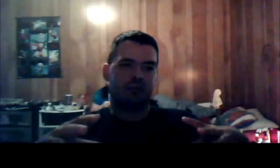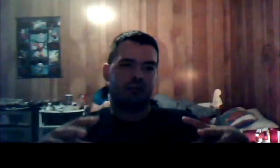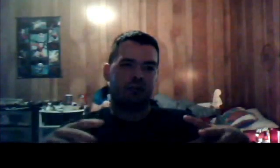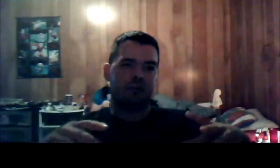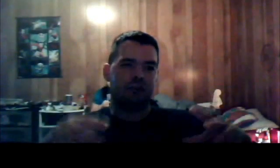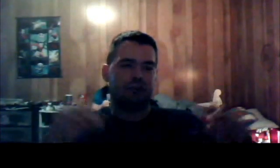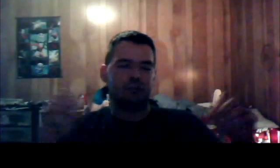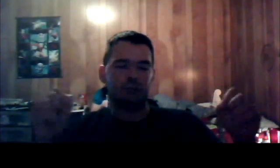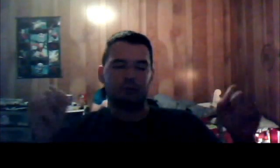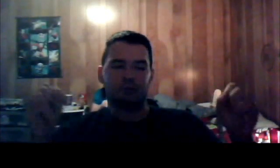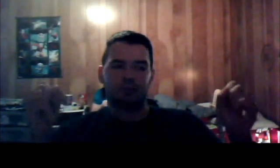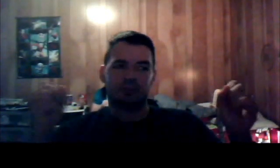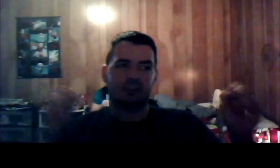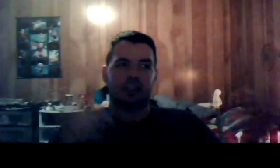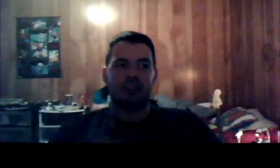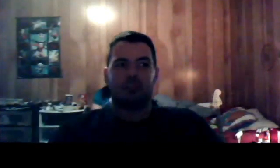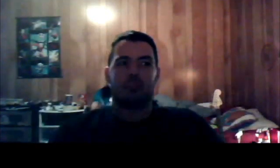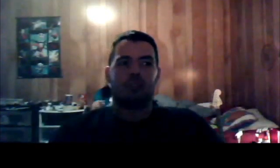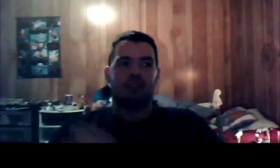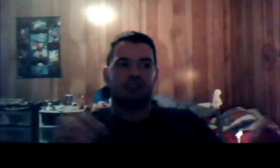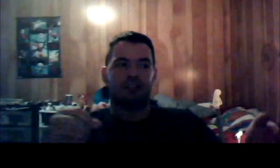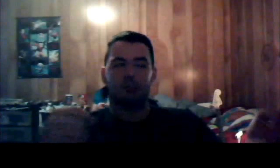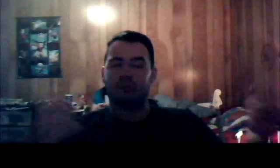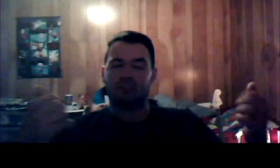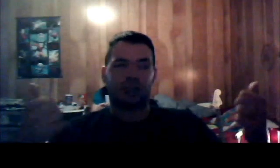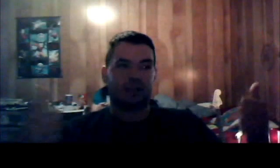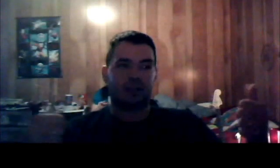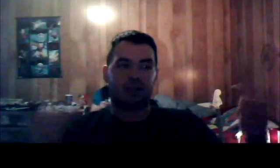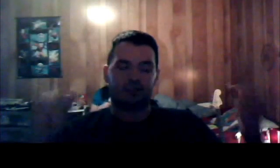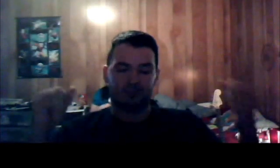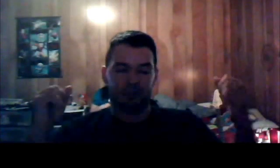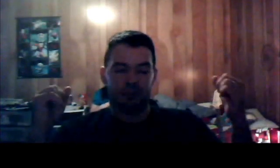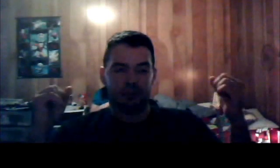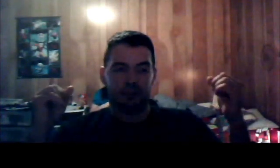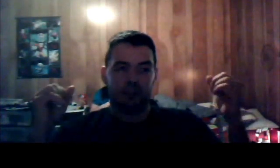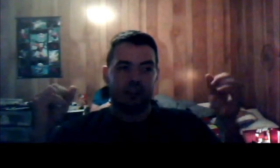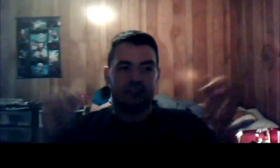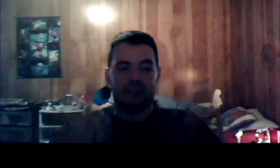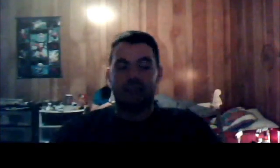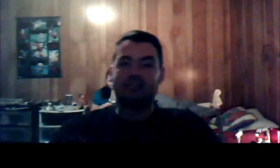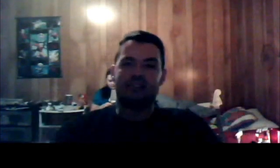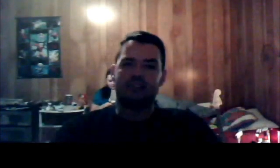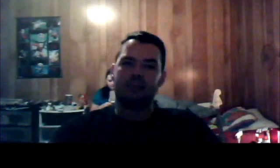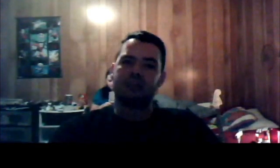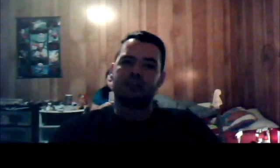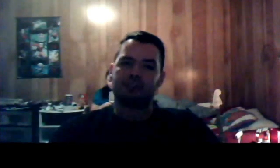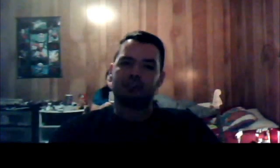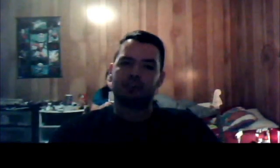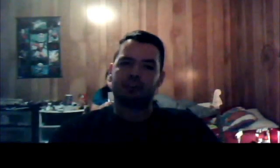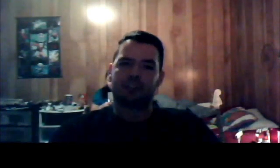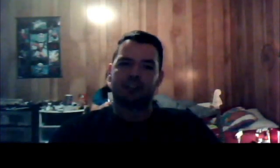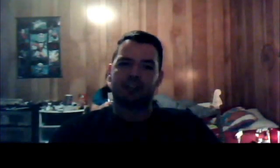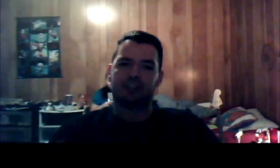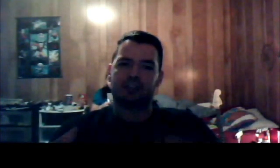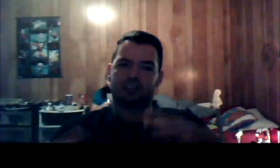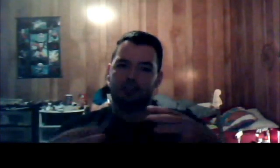return to Casablanca, which I loved. Sin City, which is the newer style. You know,